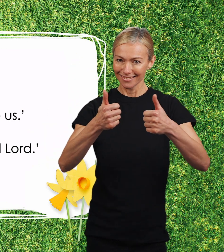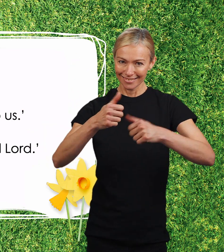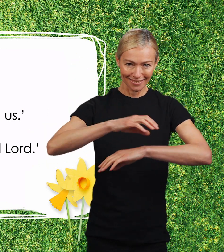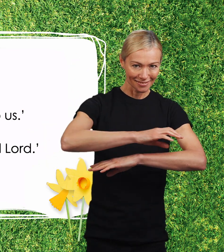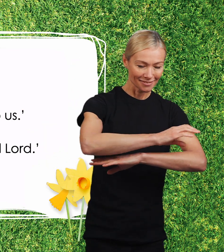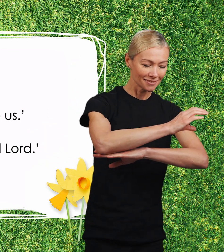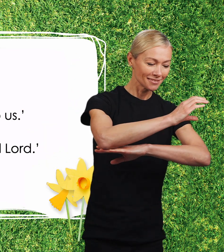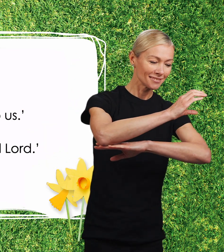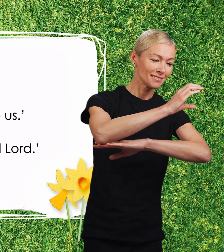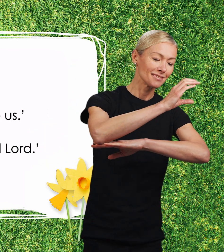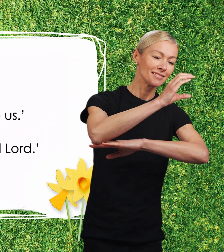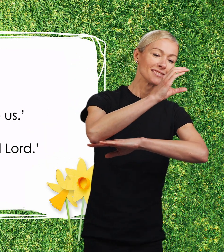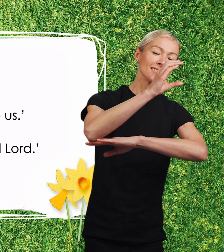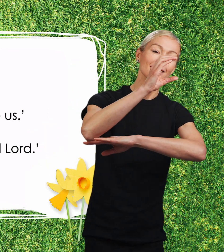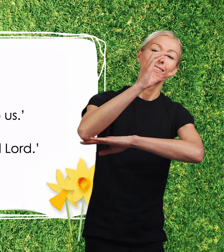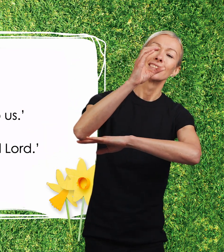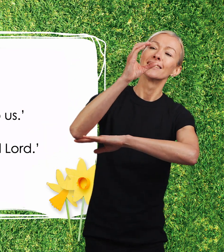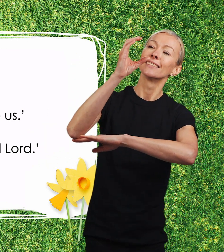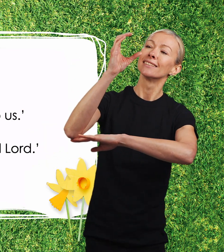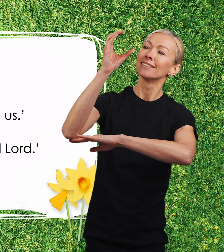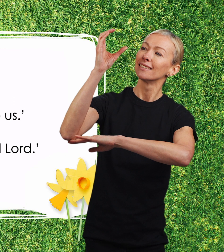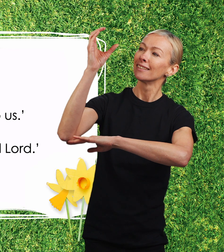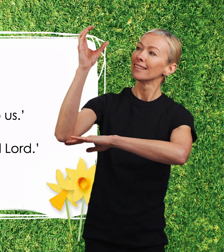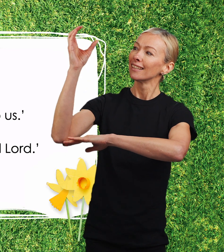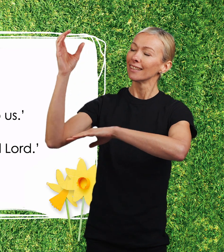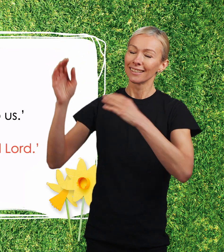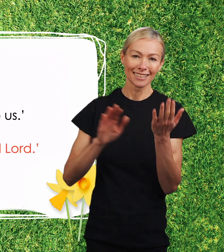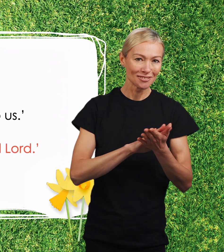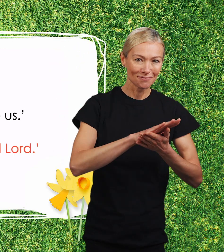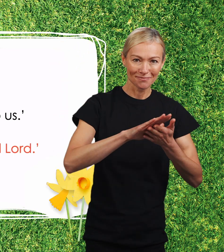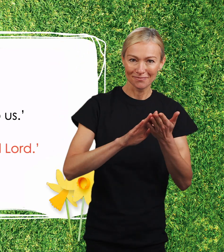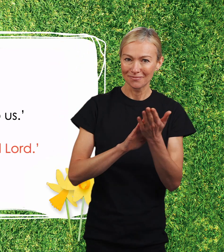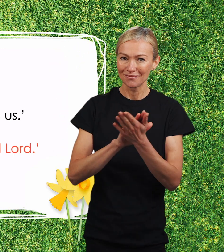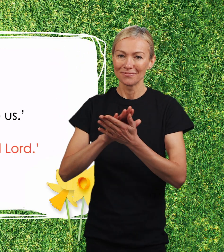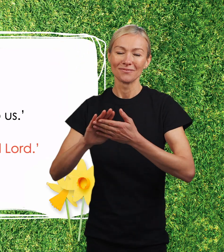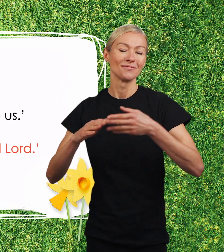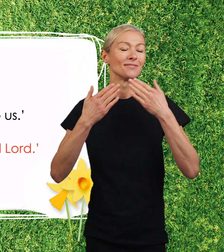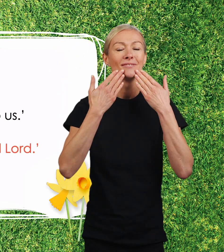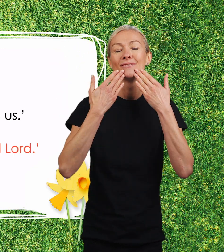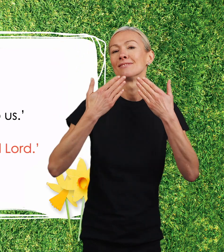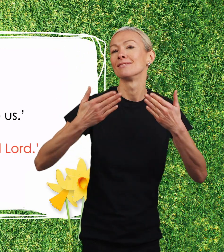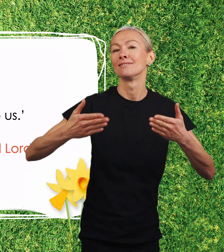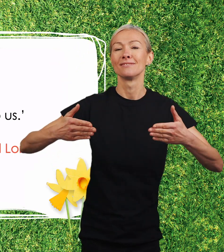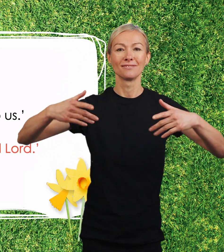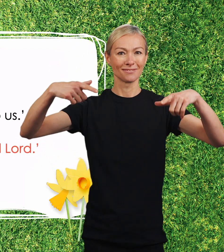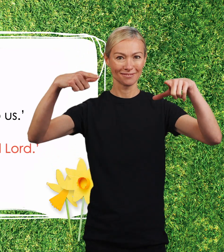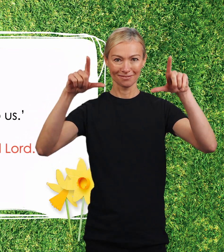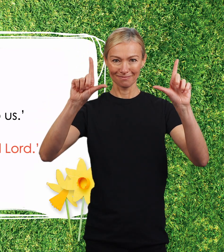As the sun rises on a new day, may our songs say, we are grateful Lord.